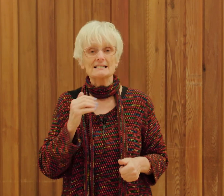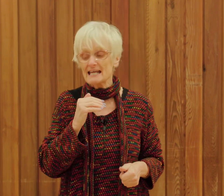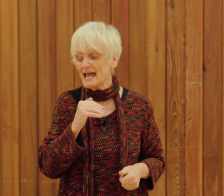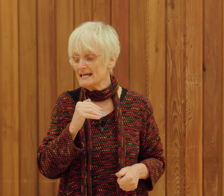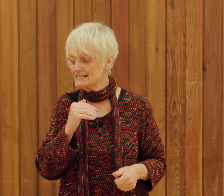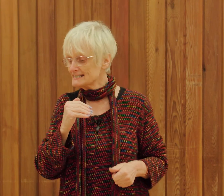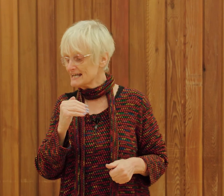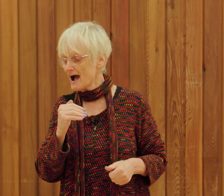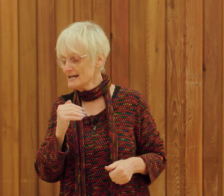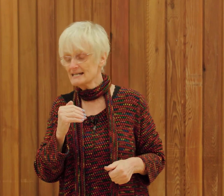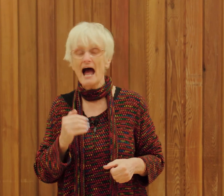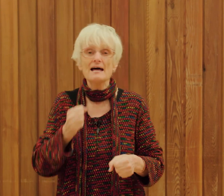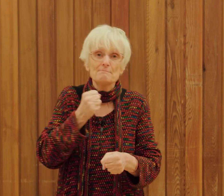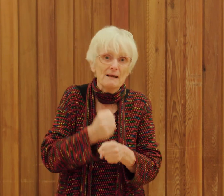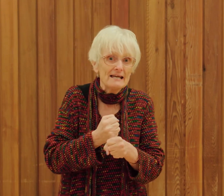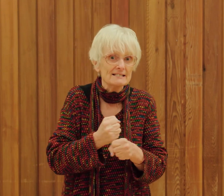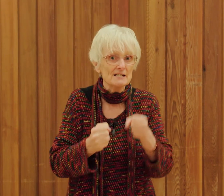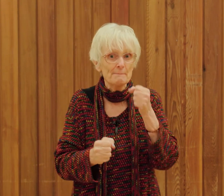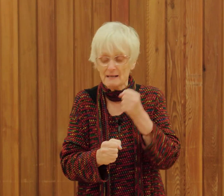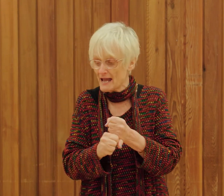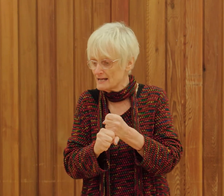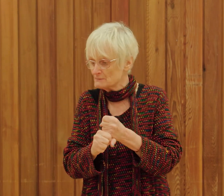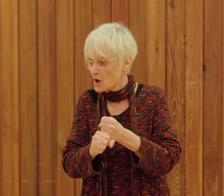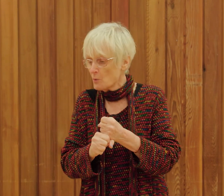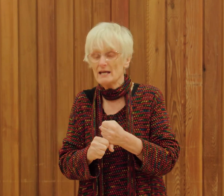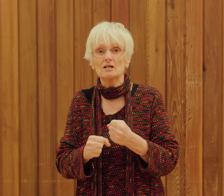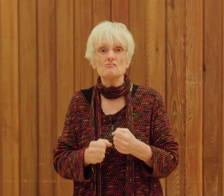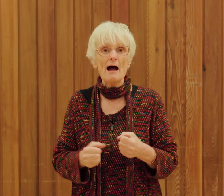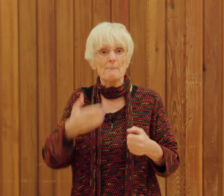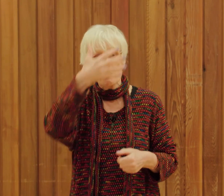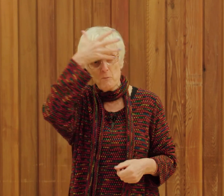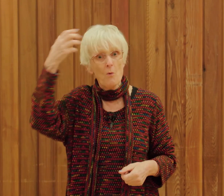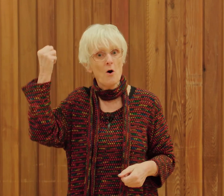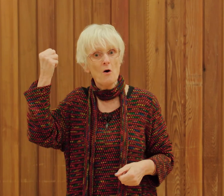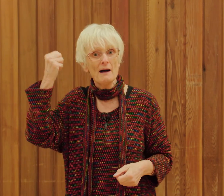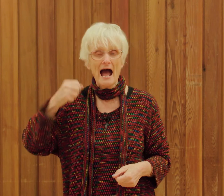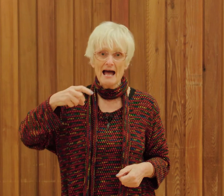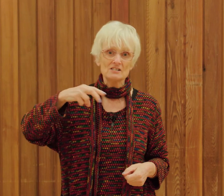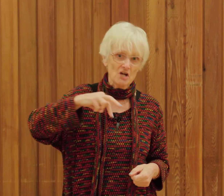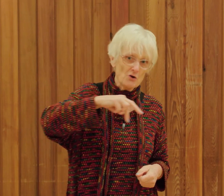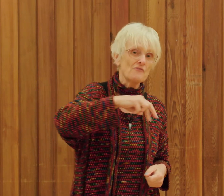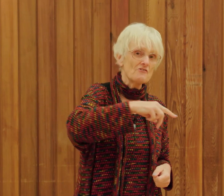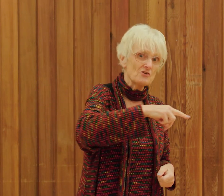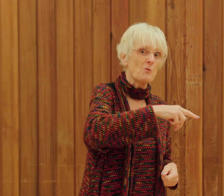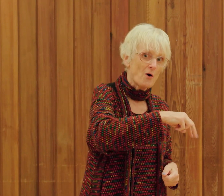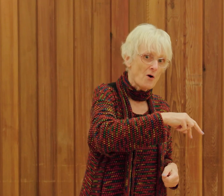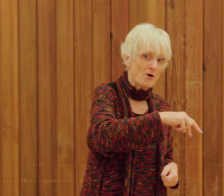stay inside and play some games we can wrap up warm and go for a walk